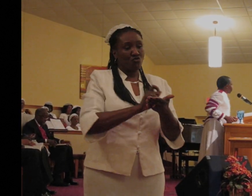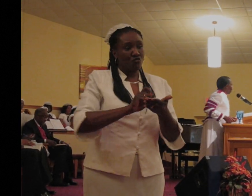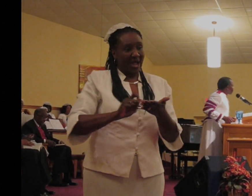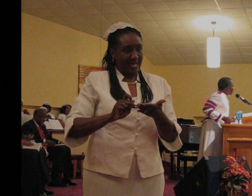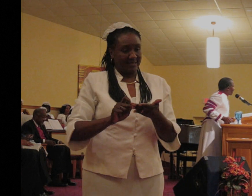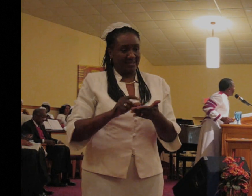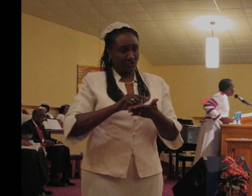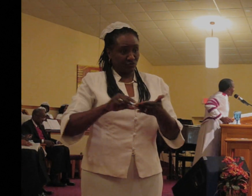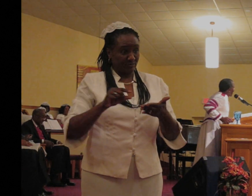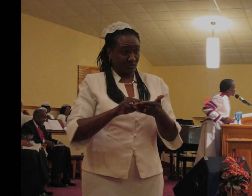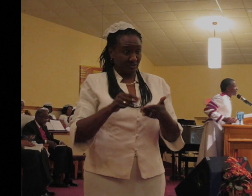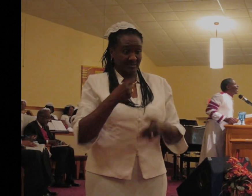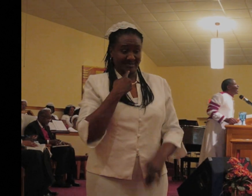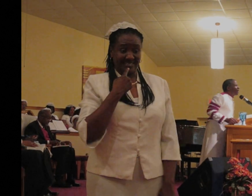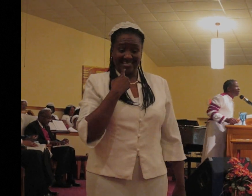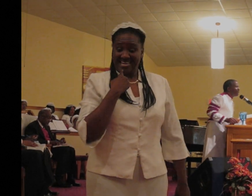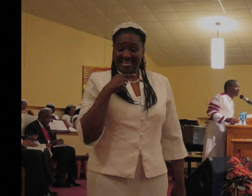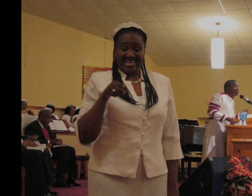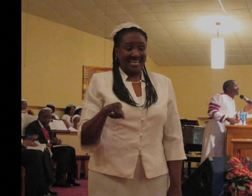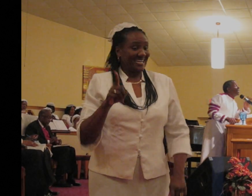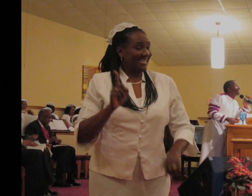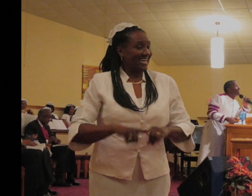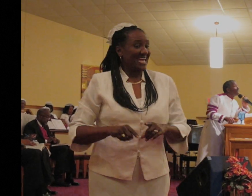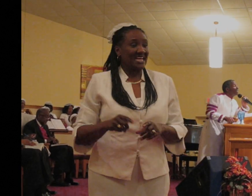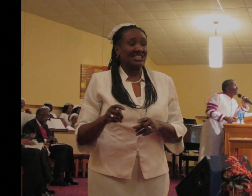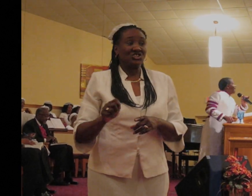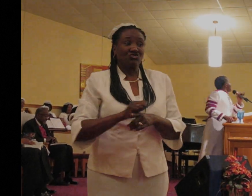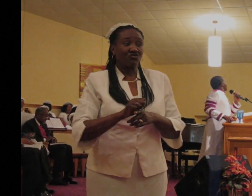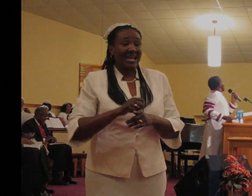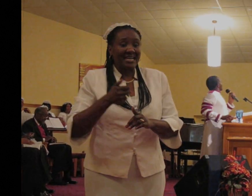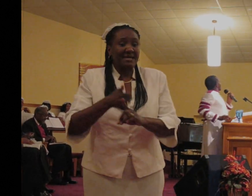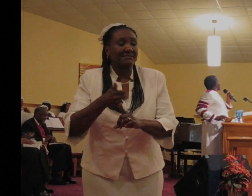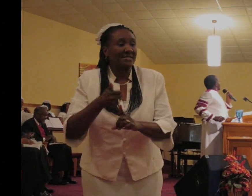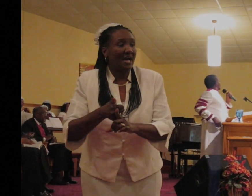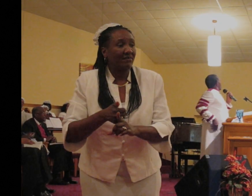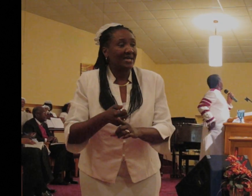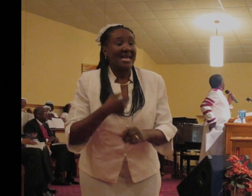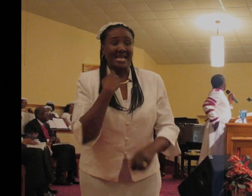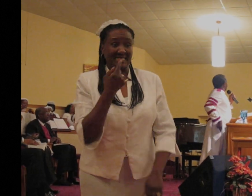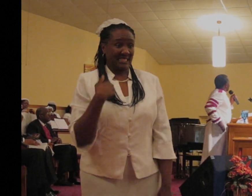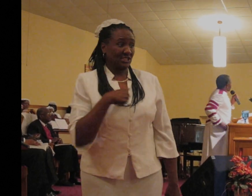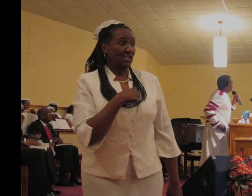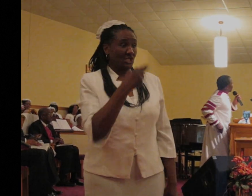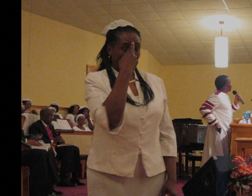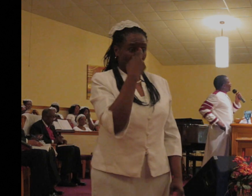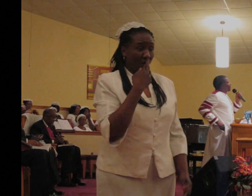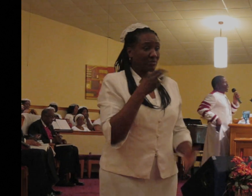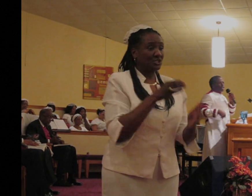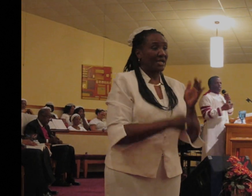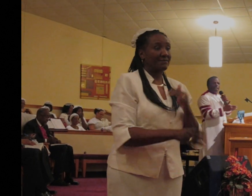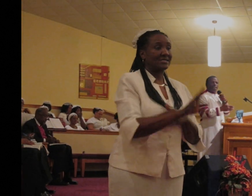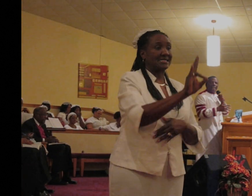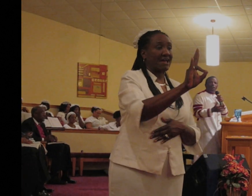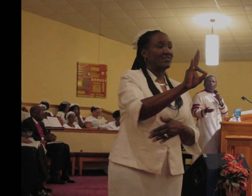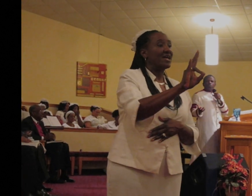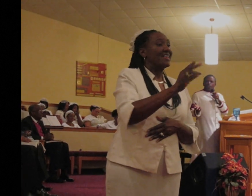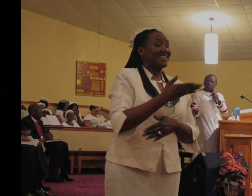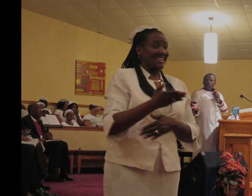us that he could not tame himself. He tells us in Romans chapter 7 that the things I ought to do,